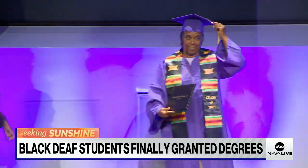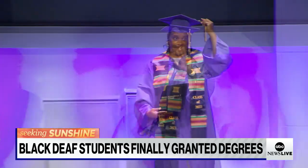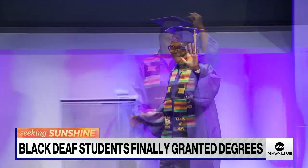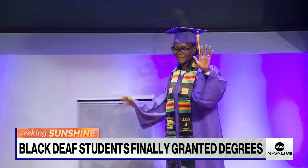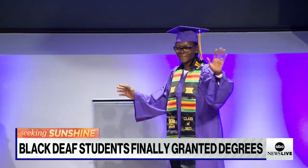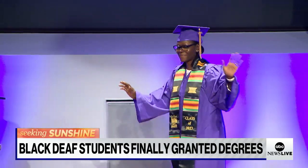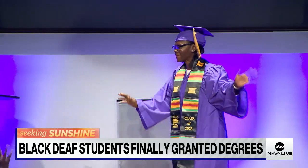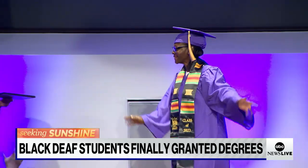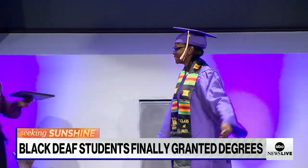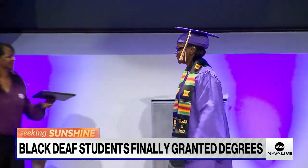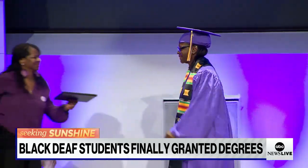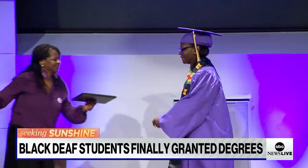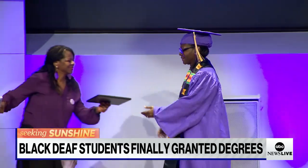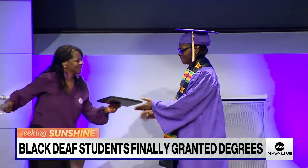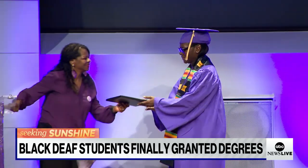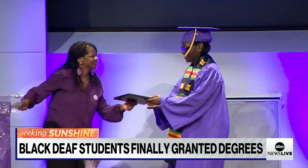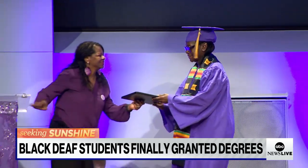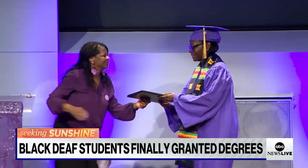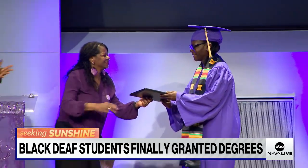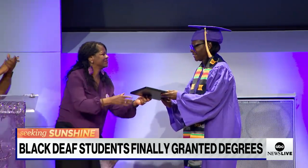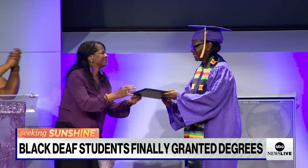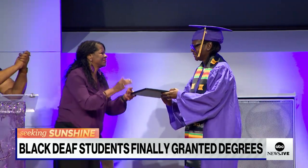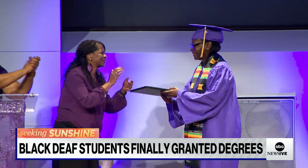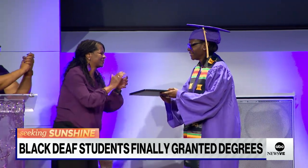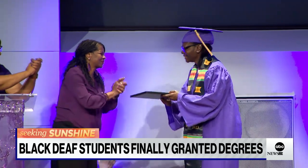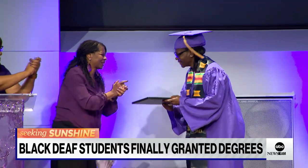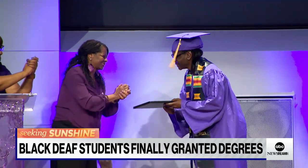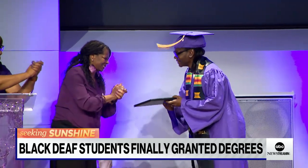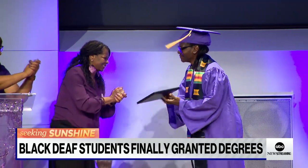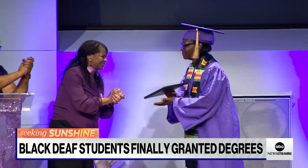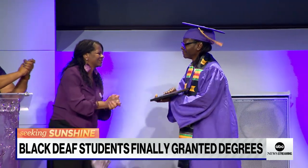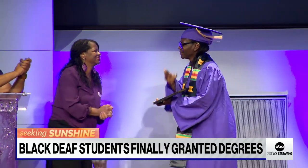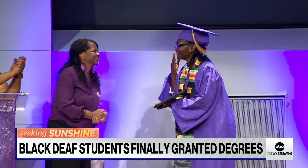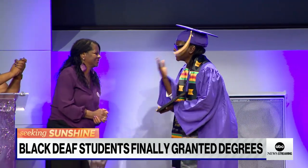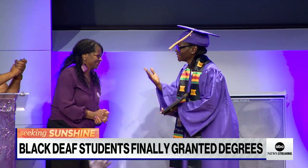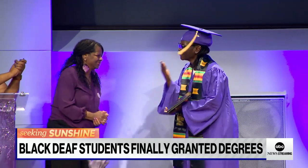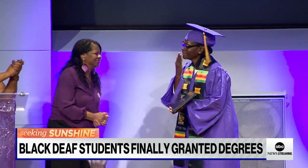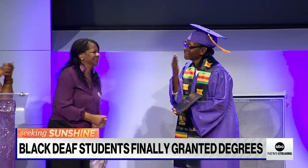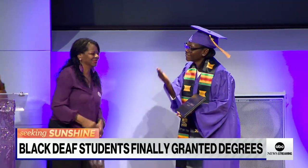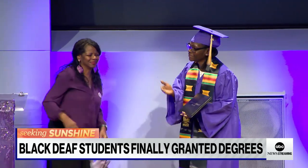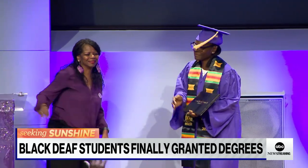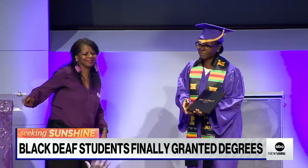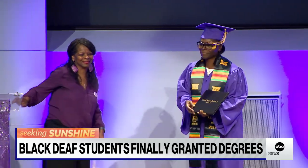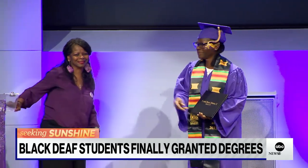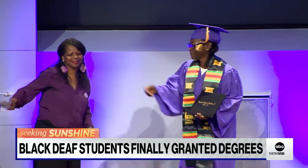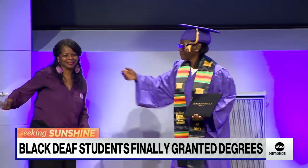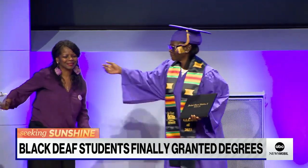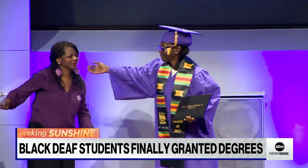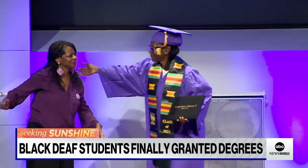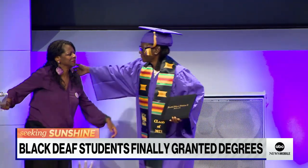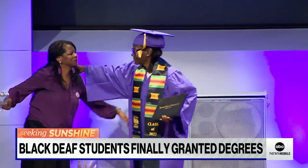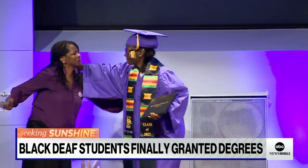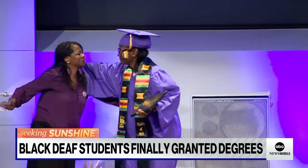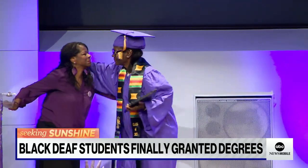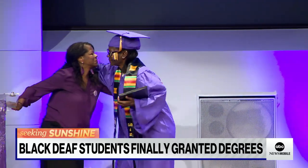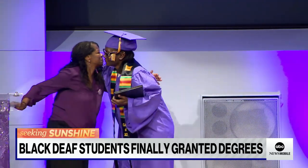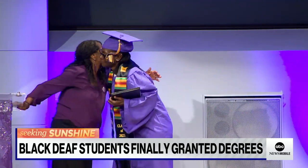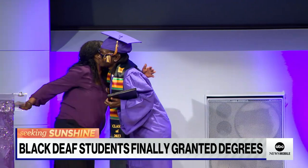single hand as graduates received that long overdue diploma. Carolyn, is so great to have you